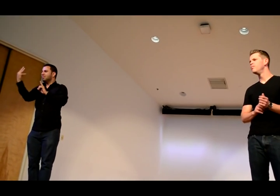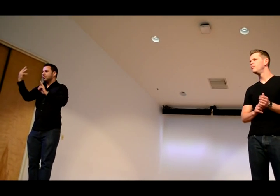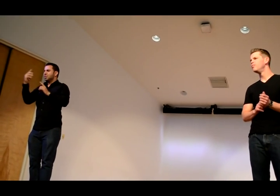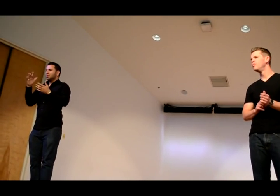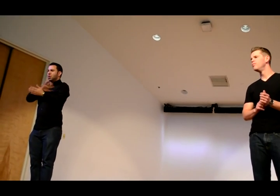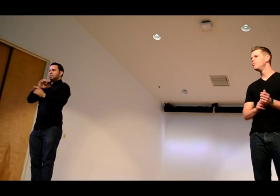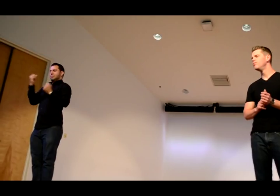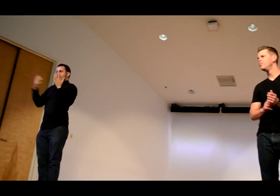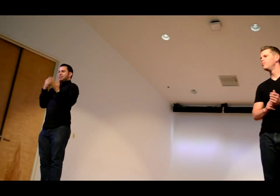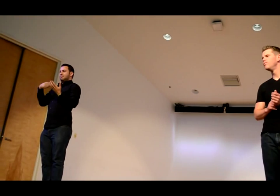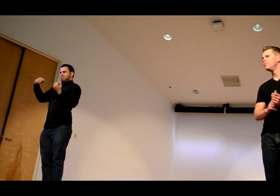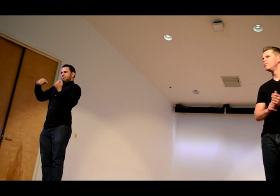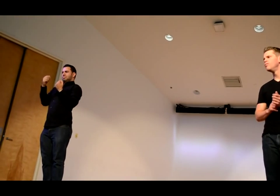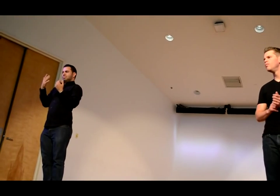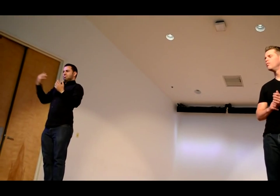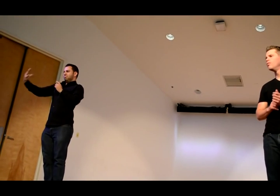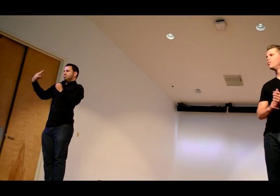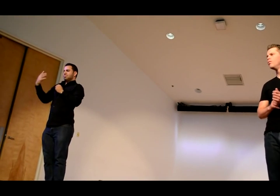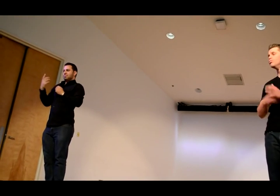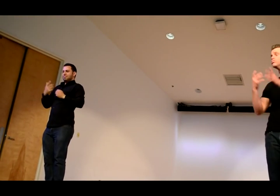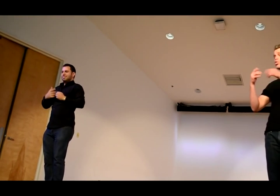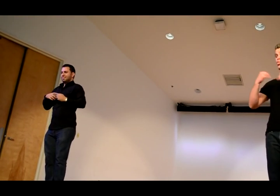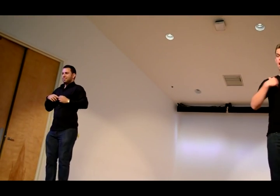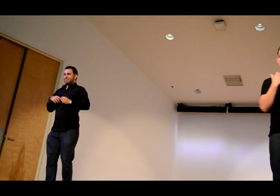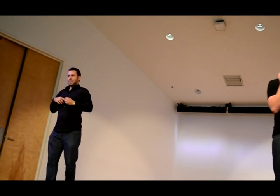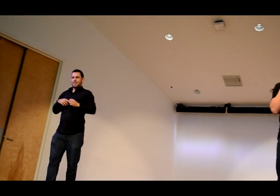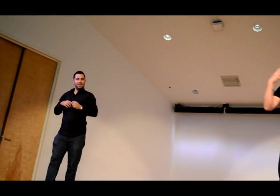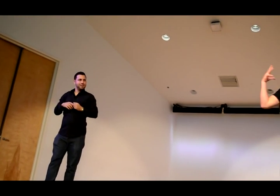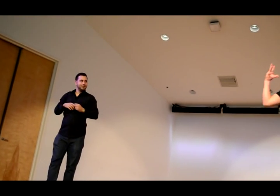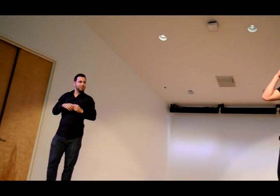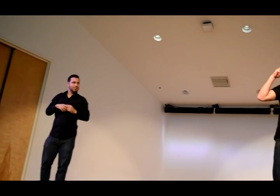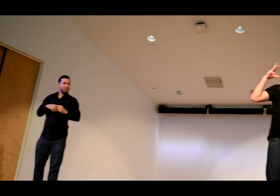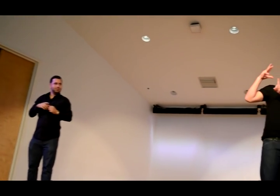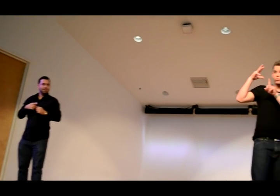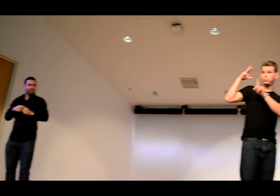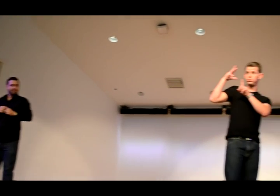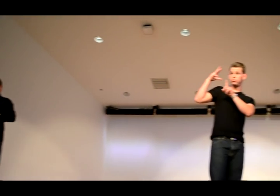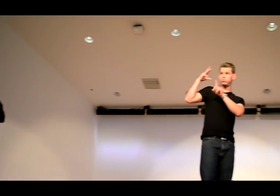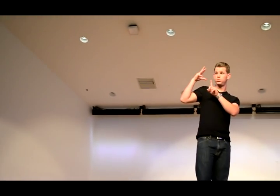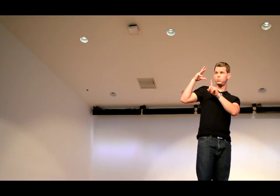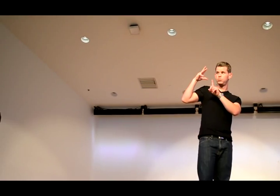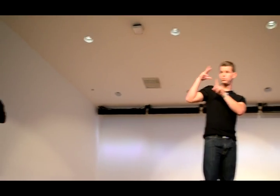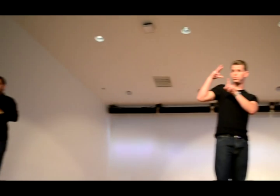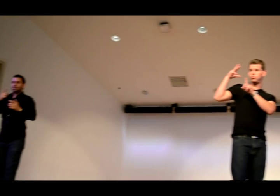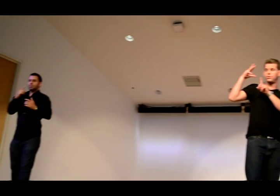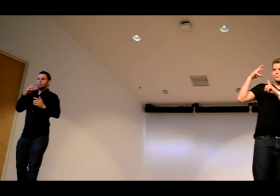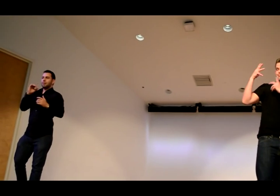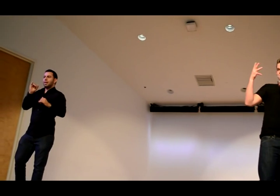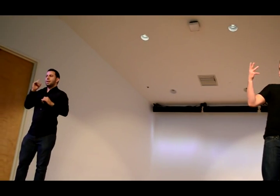away when that you know away from the signing why don't they why don't why aren't they closer to the person that's signing are you talking about camera